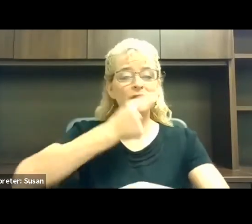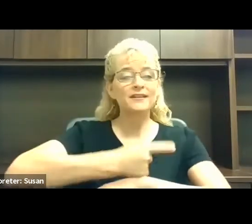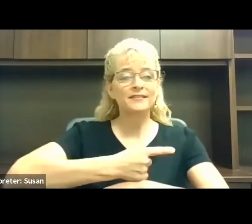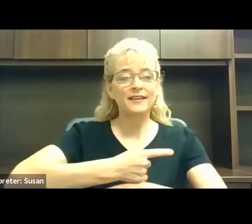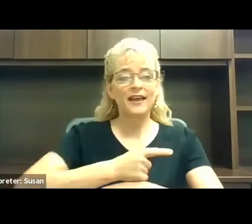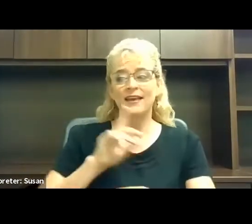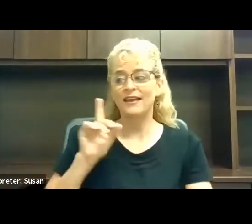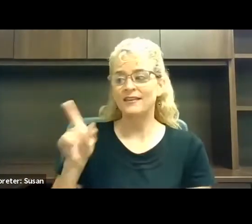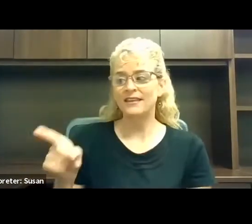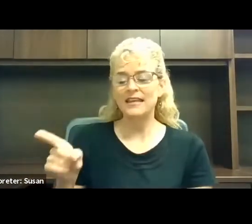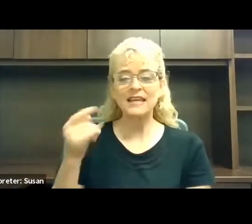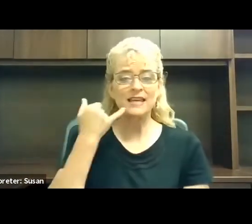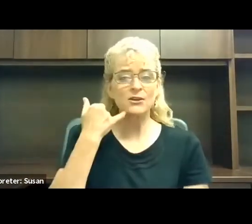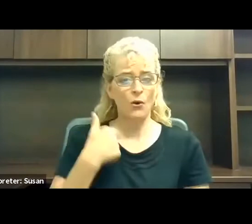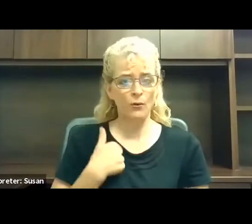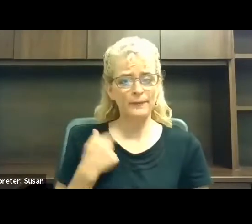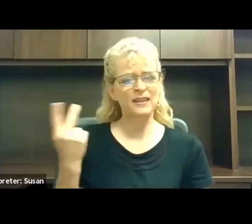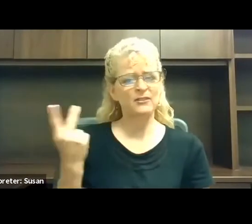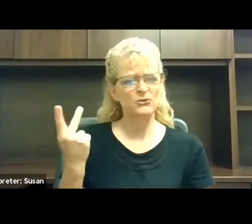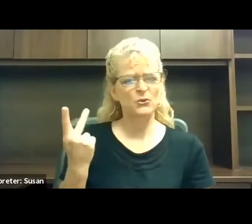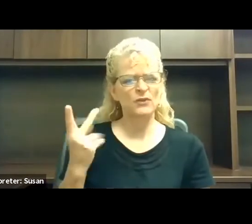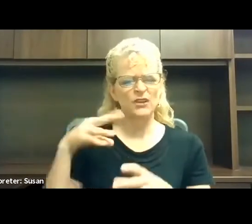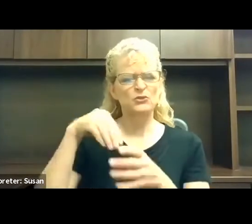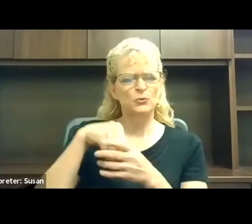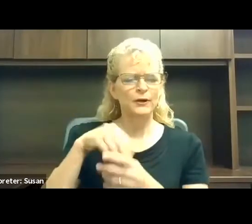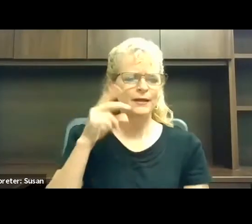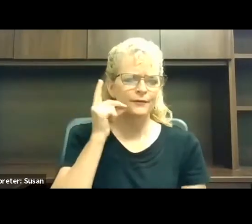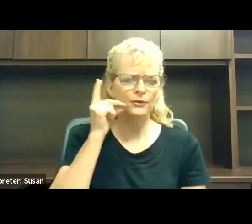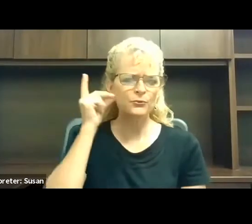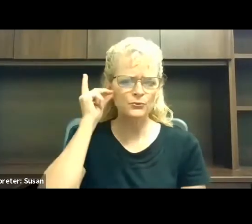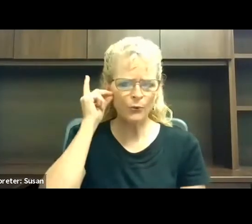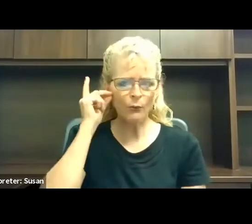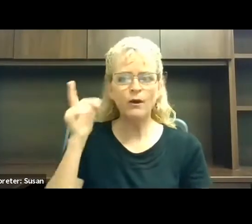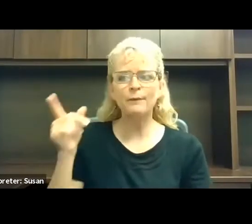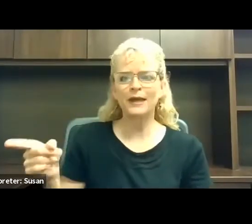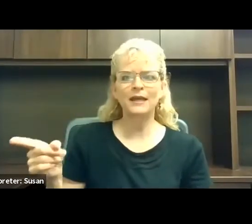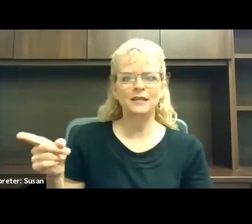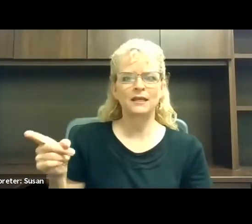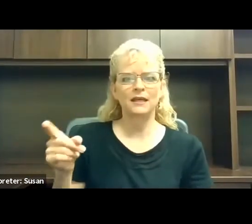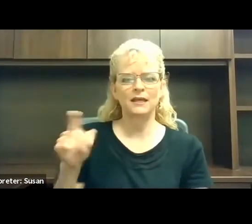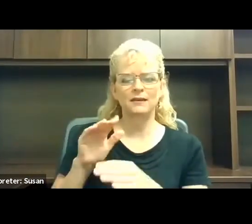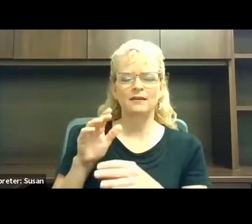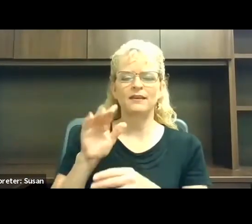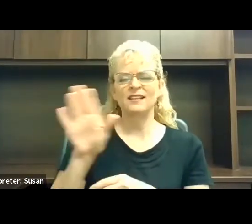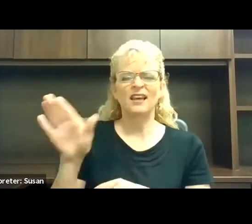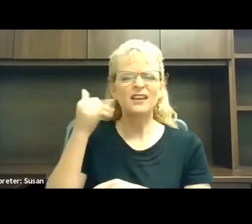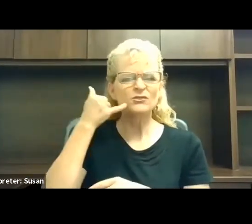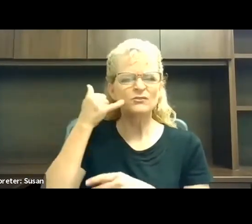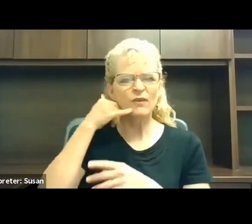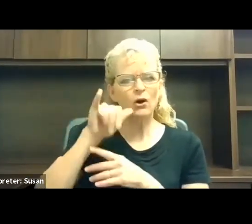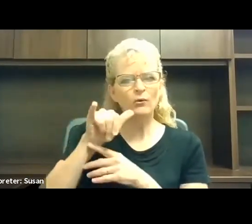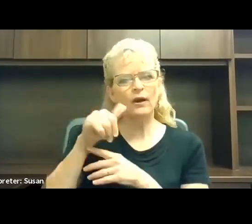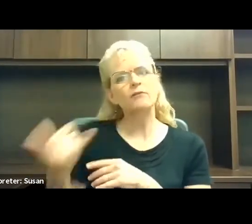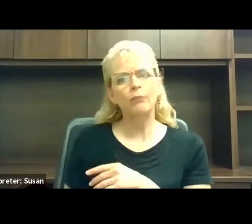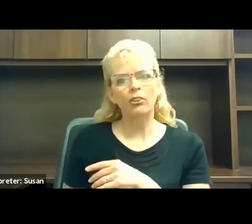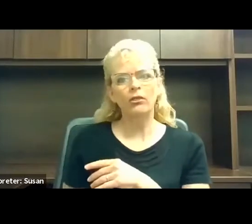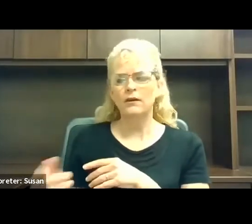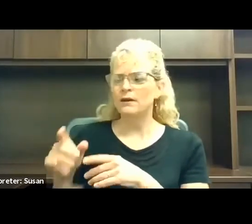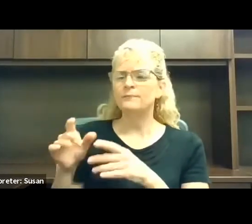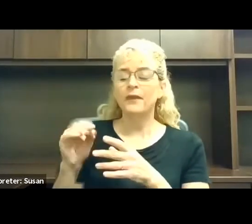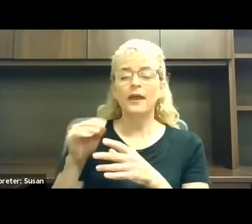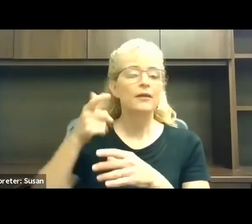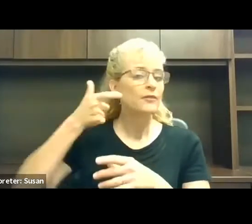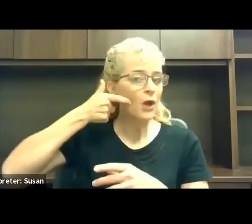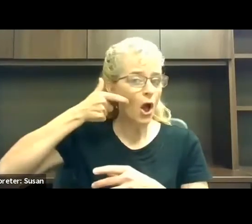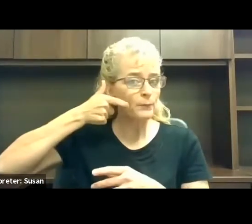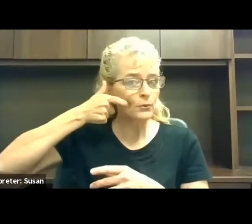called me, we were in the dorm and he knocked over his phone. He would do that. And the operator would come on. He would make art sounds.